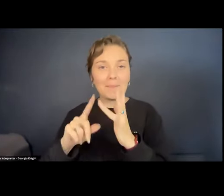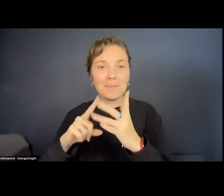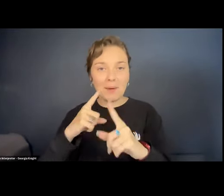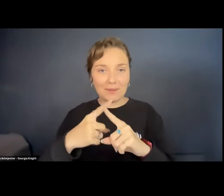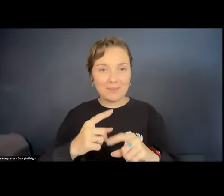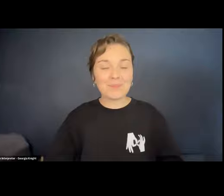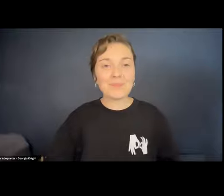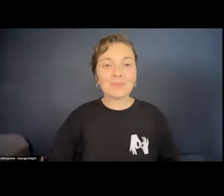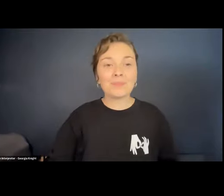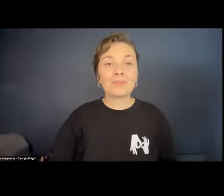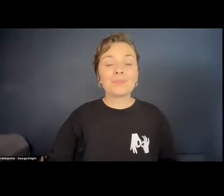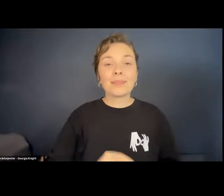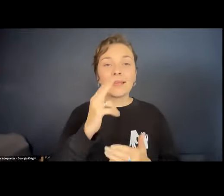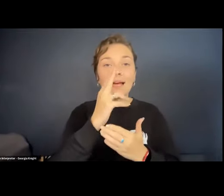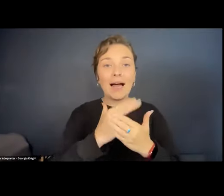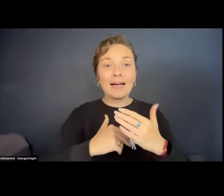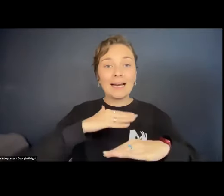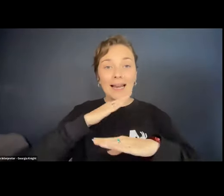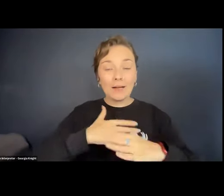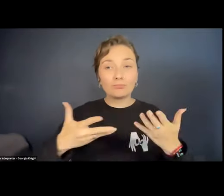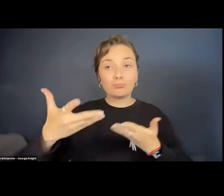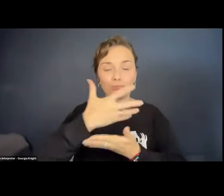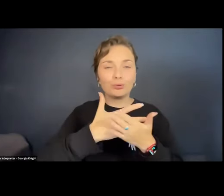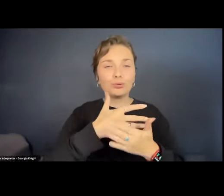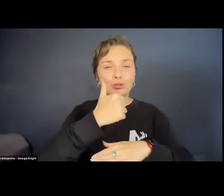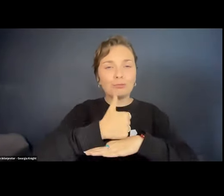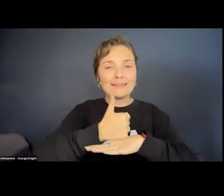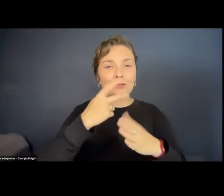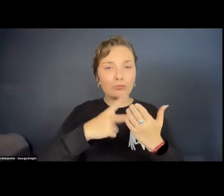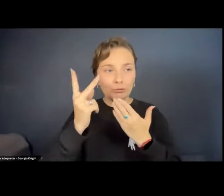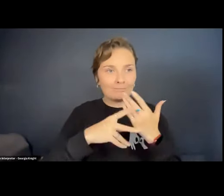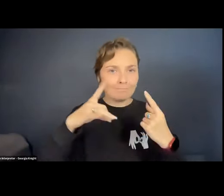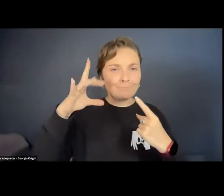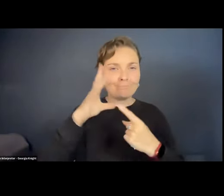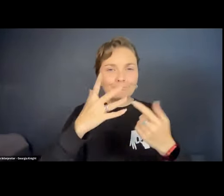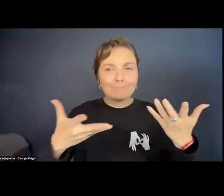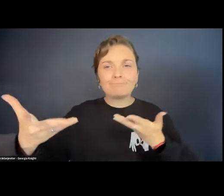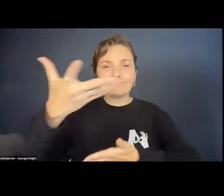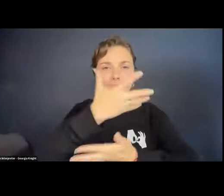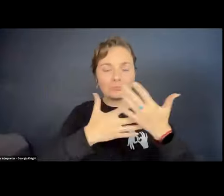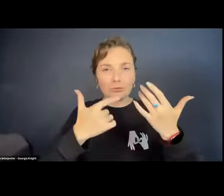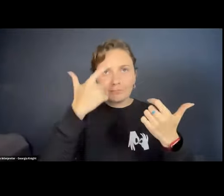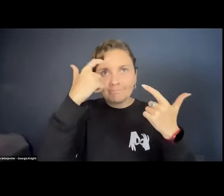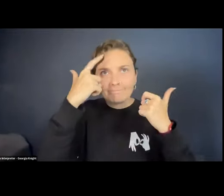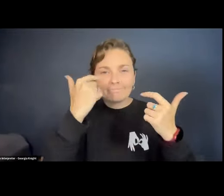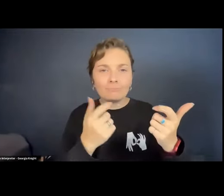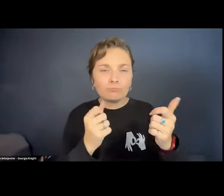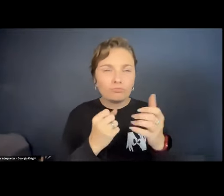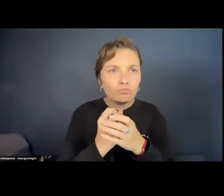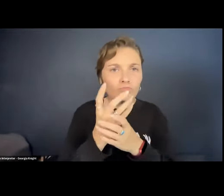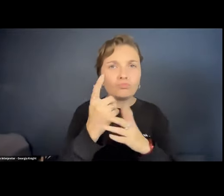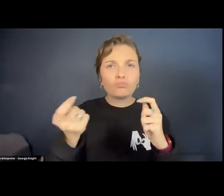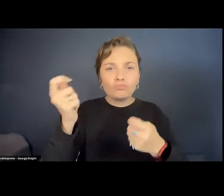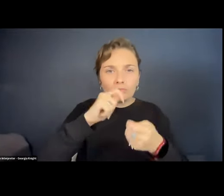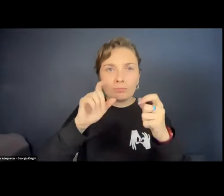The Outlands Conversation Series is a curated program of critical conversations drawing on creative ideas and emerging trends playing out